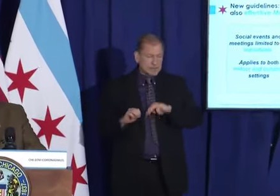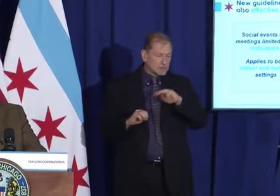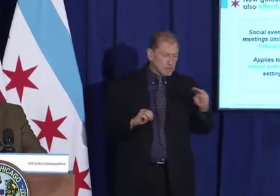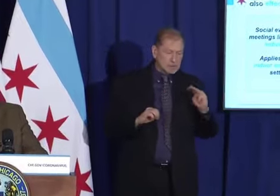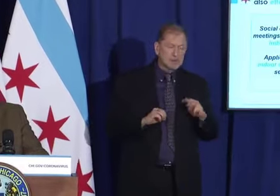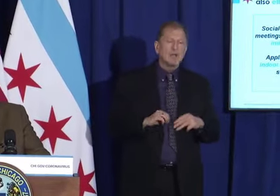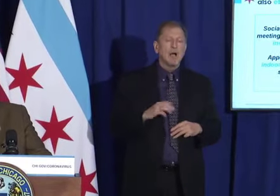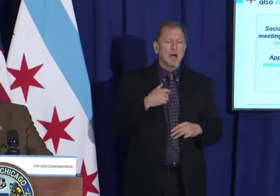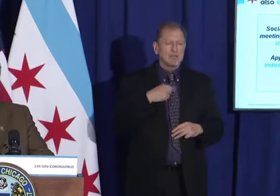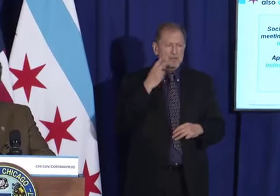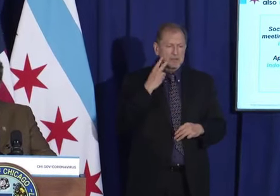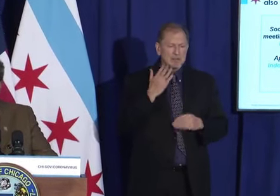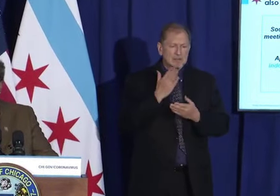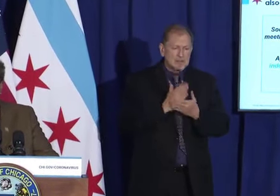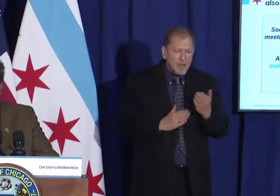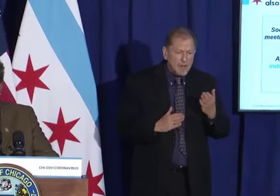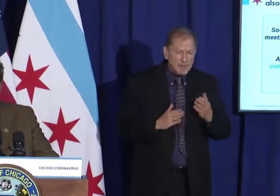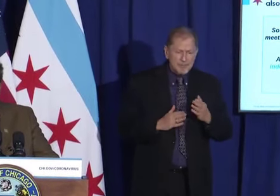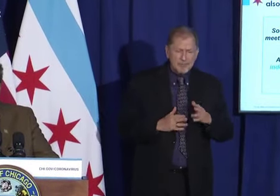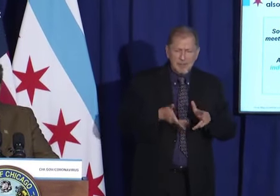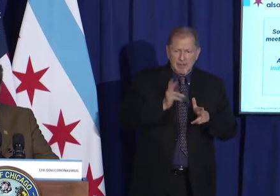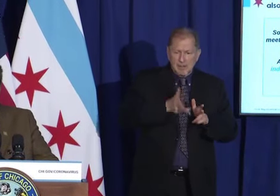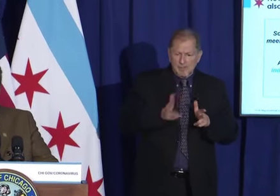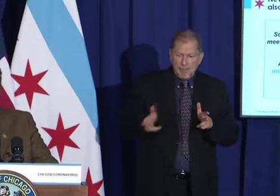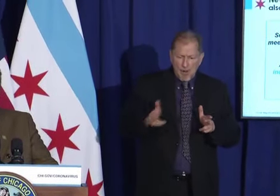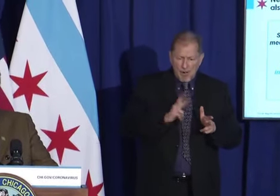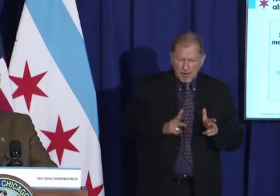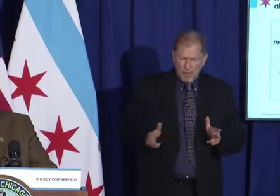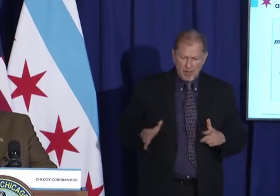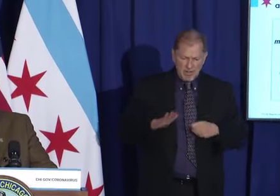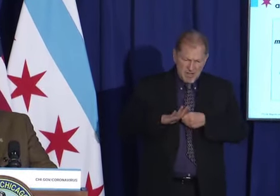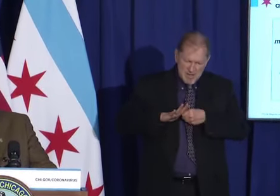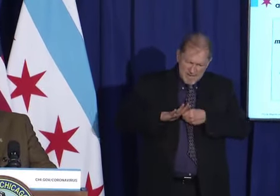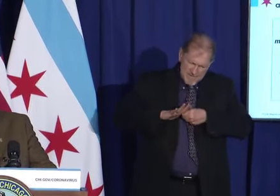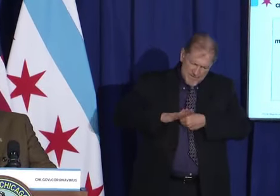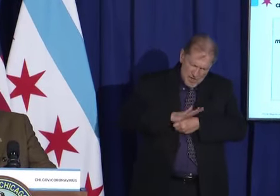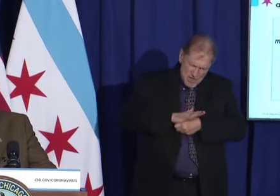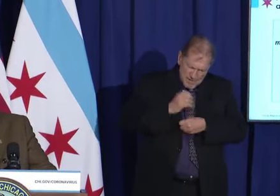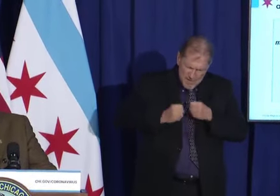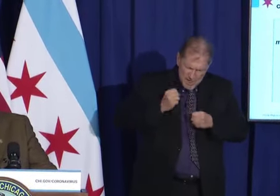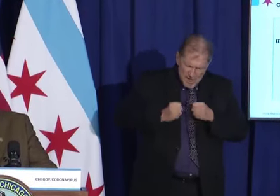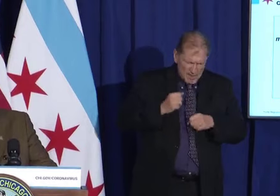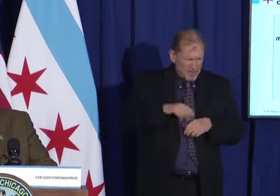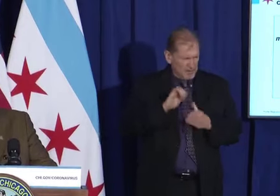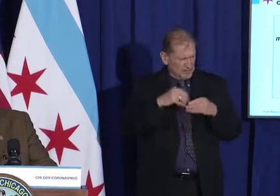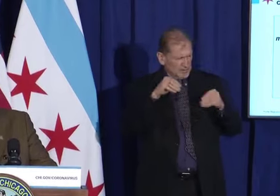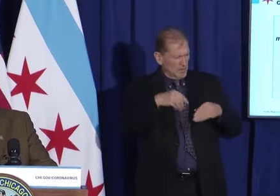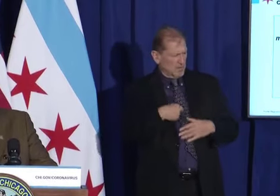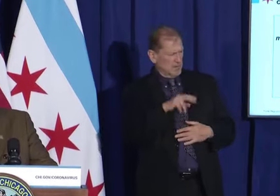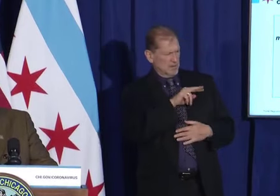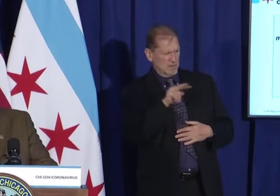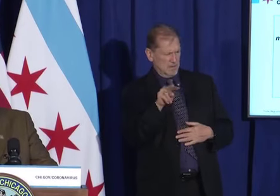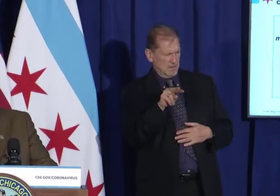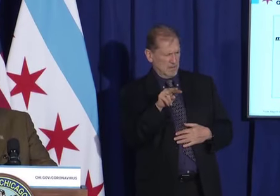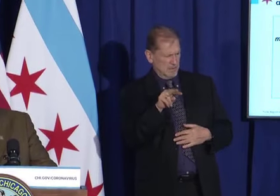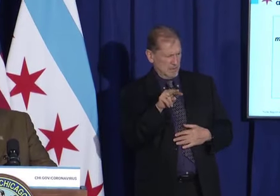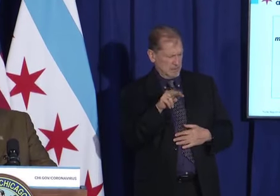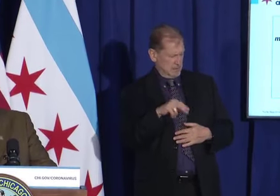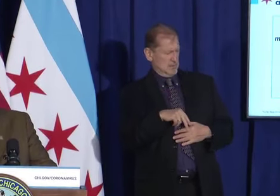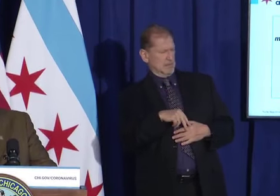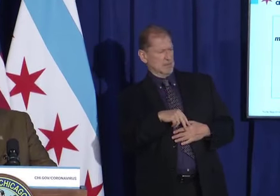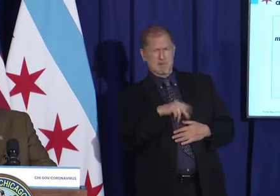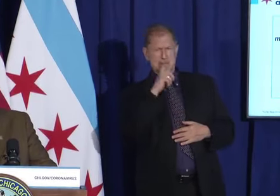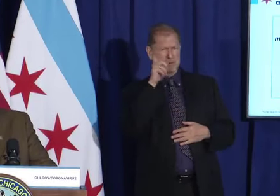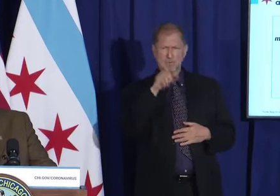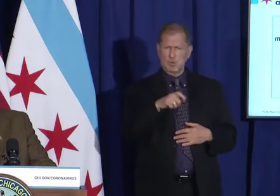is parking lots that are absolutely jammed with cars and yet no lines at the entrance.